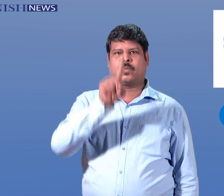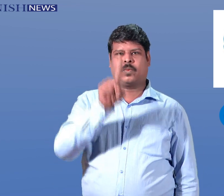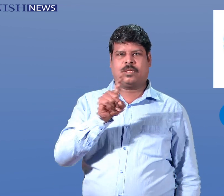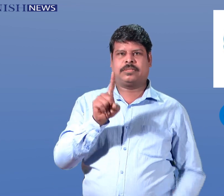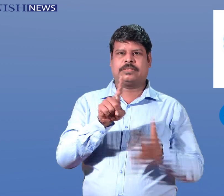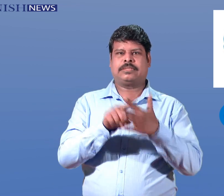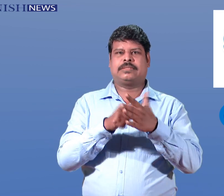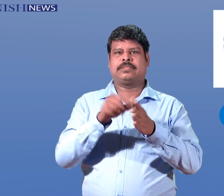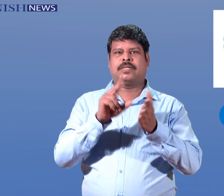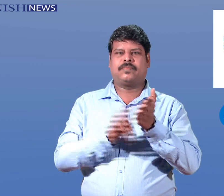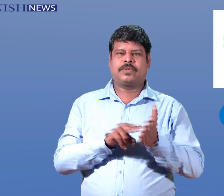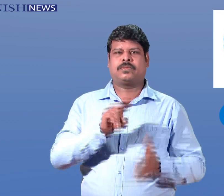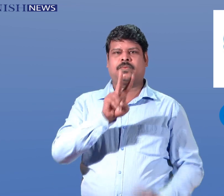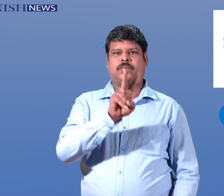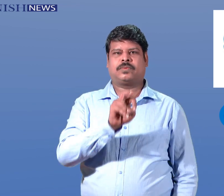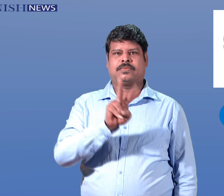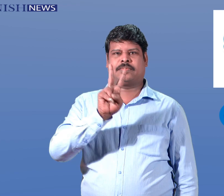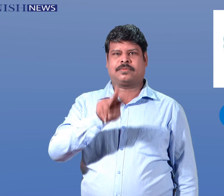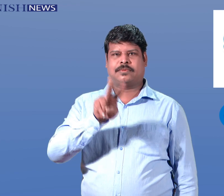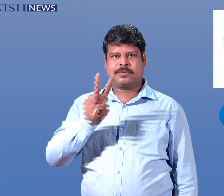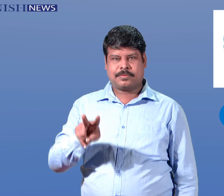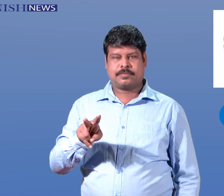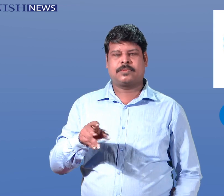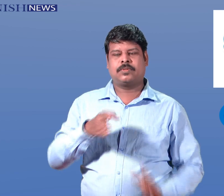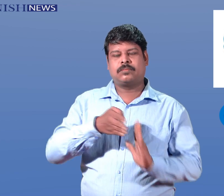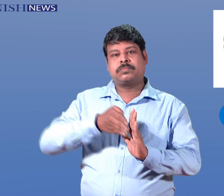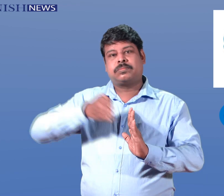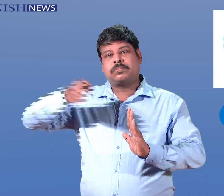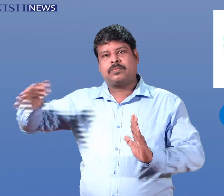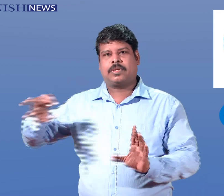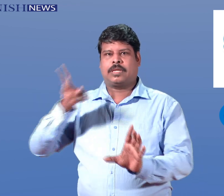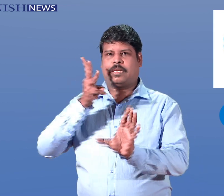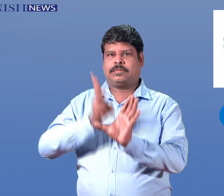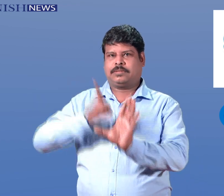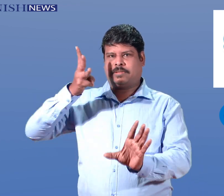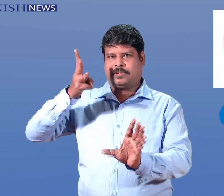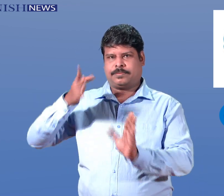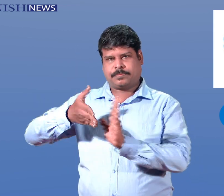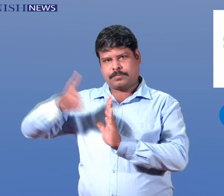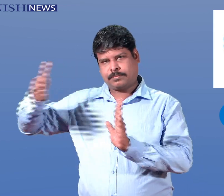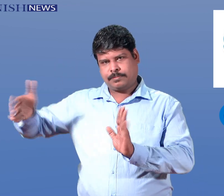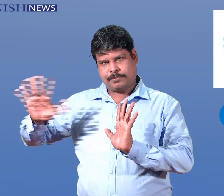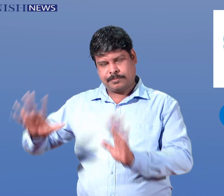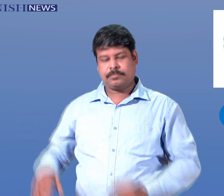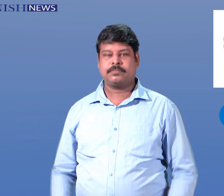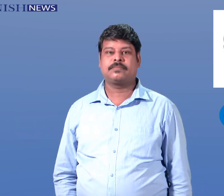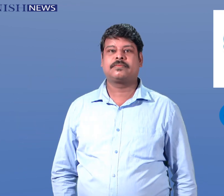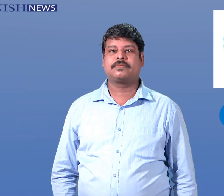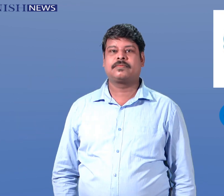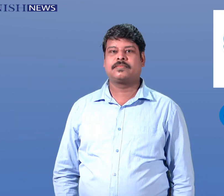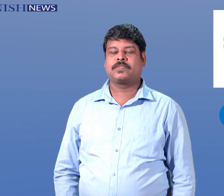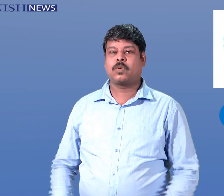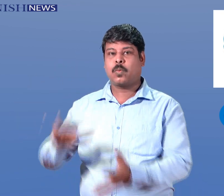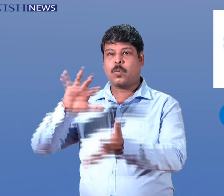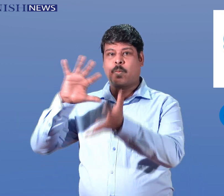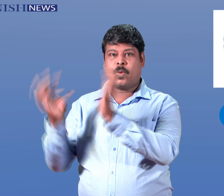and Sweden by acclamation for a three-year term beginning on January 1st, 2022.